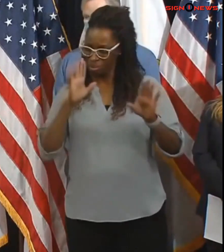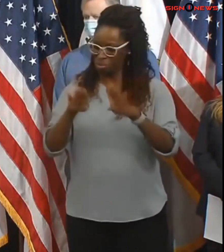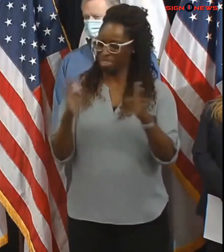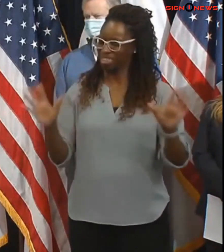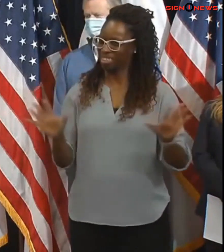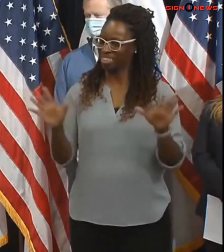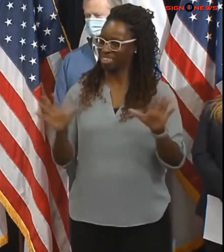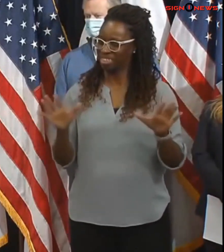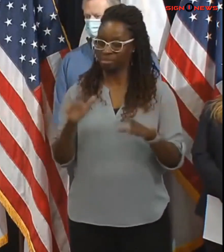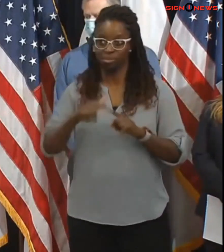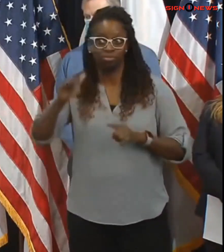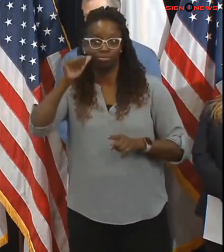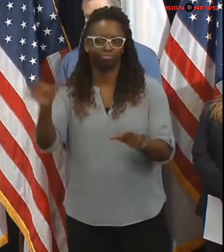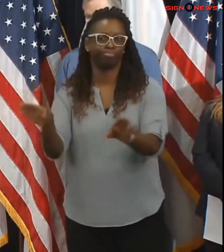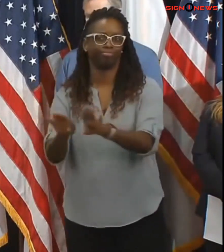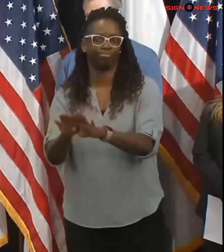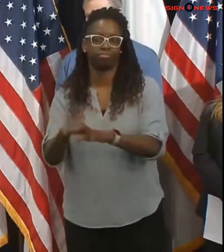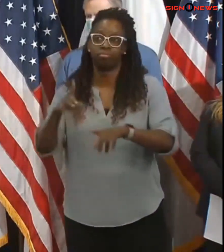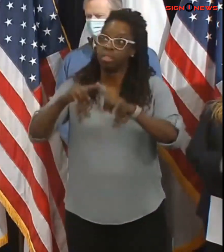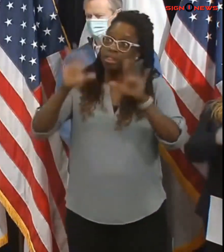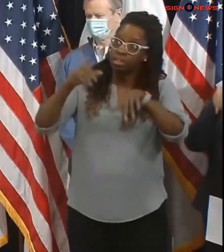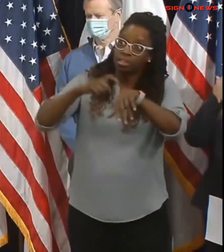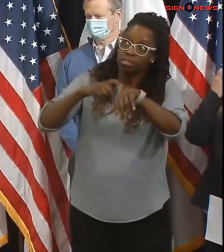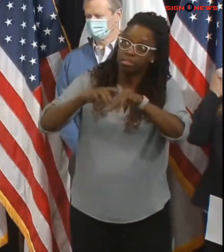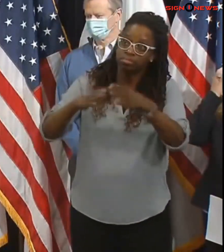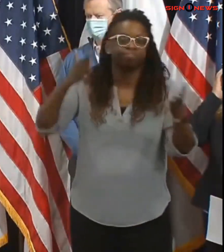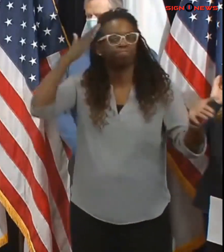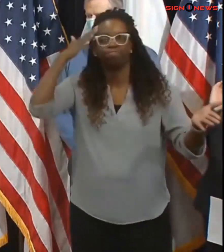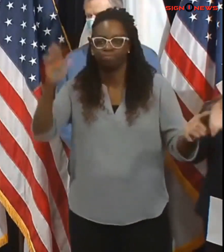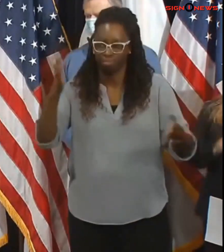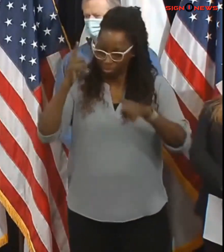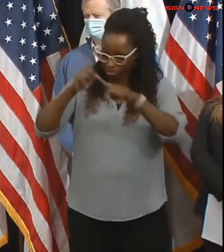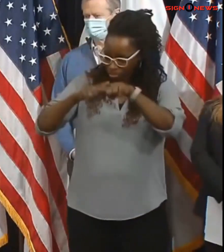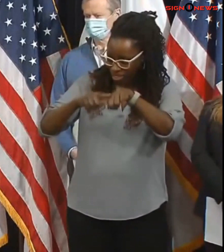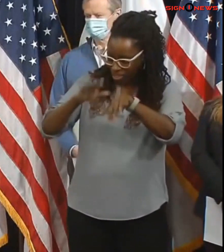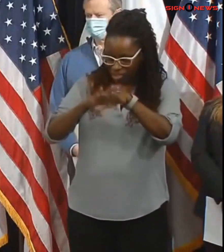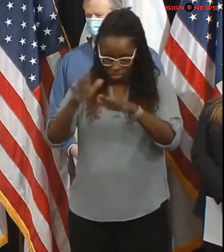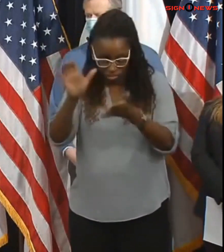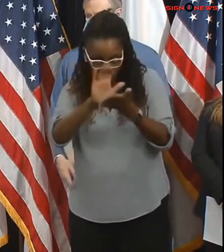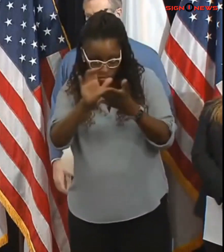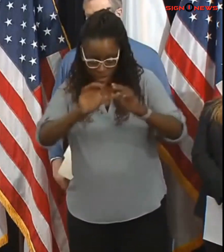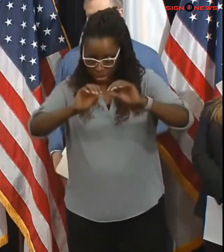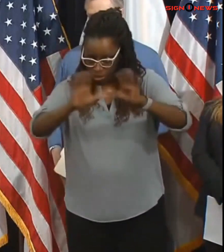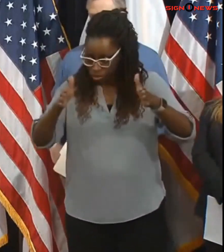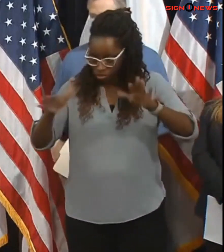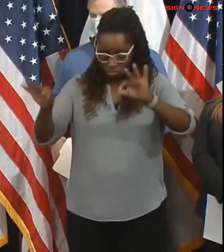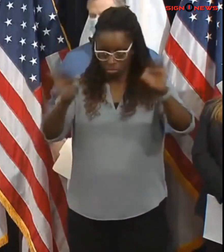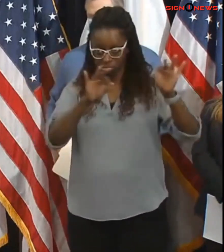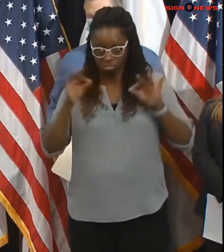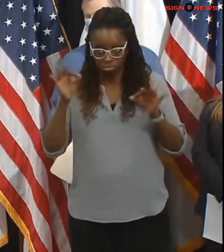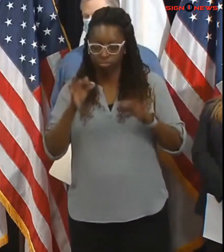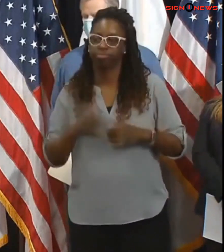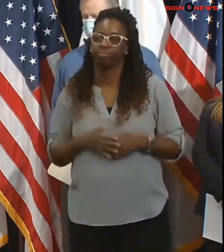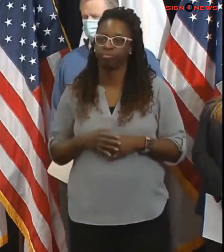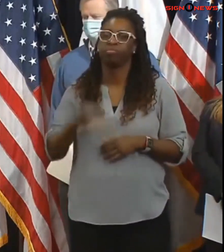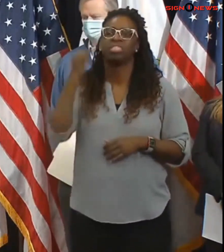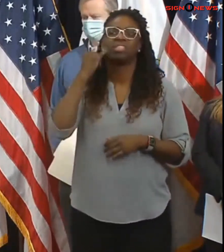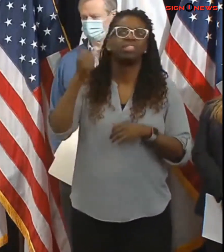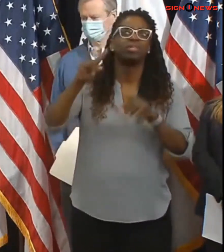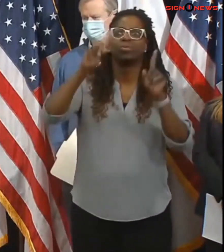vary based on snow removal efforts so please check in with the department's website before heading out lastly oftentimes cleanup efforts can take several days depending